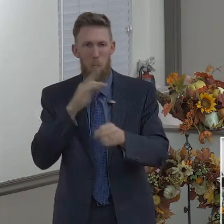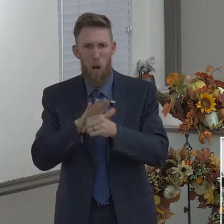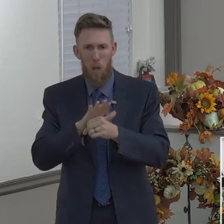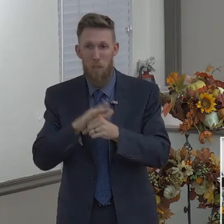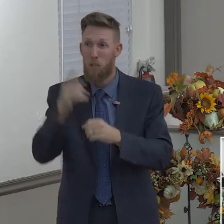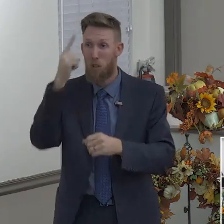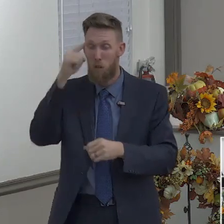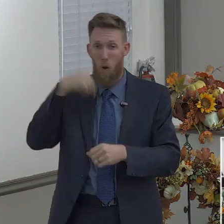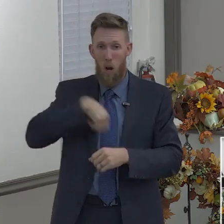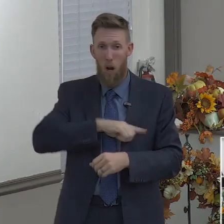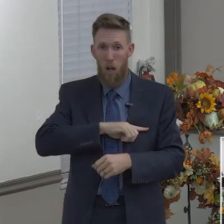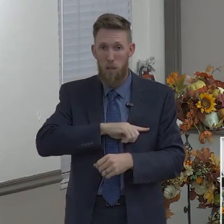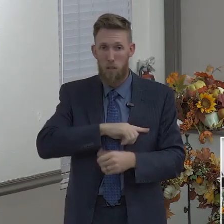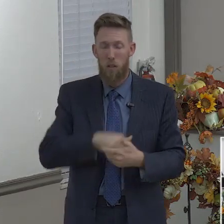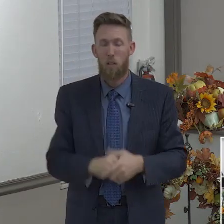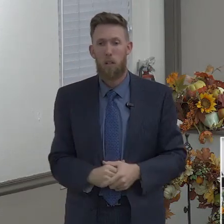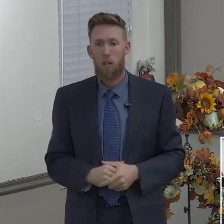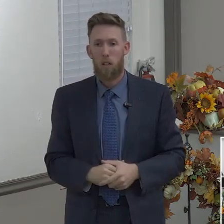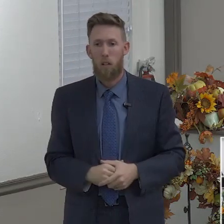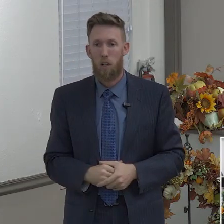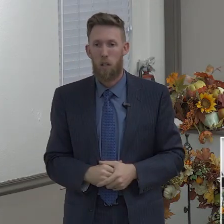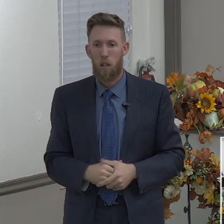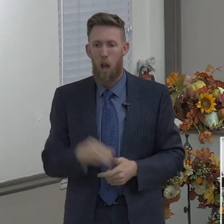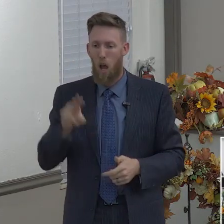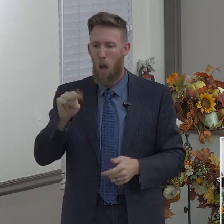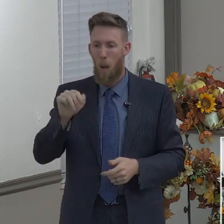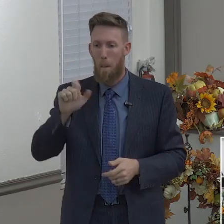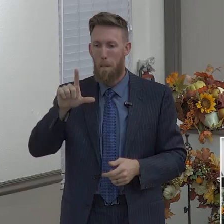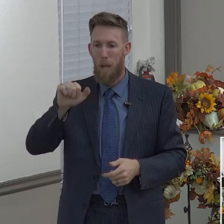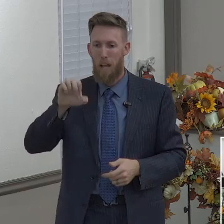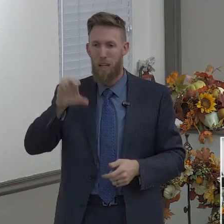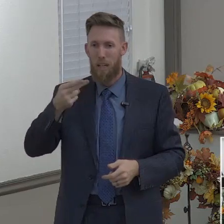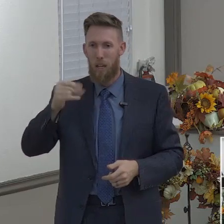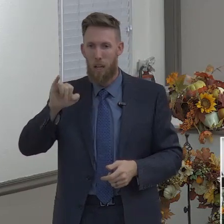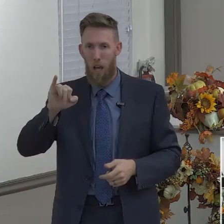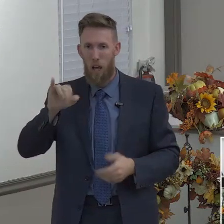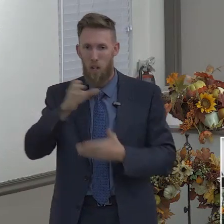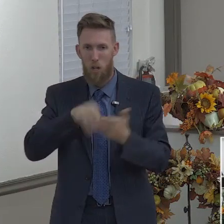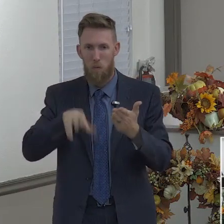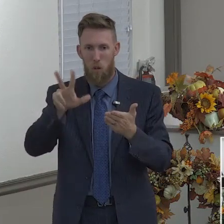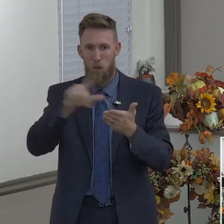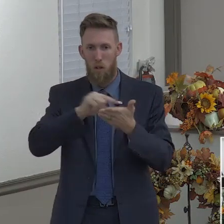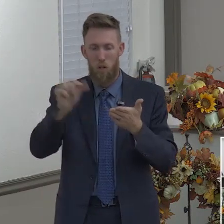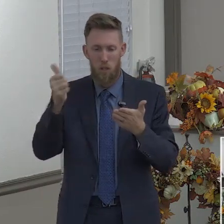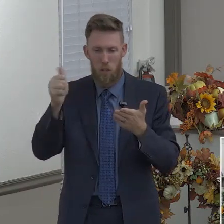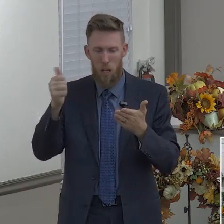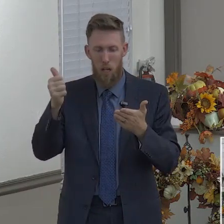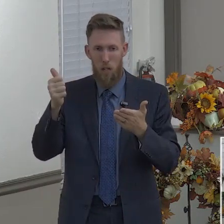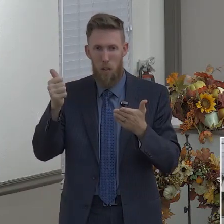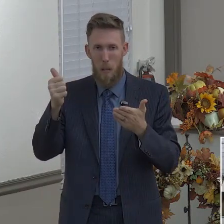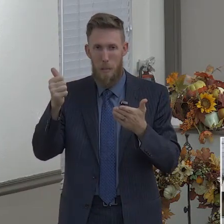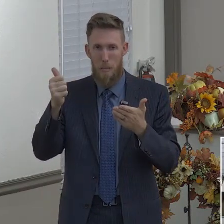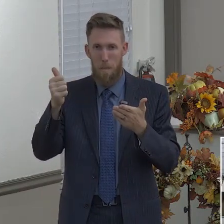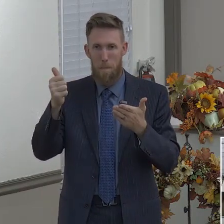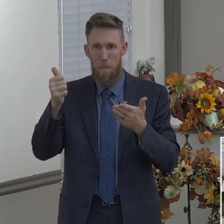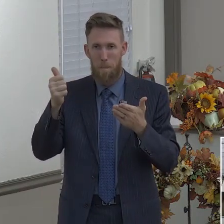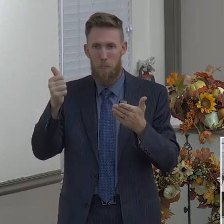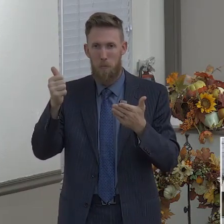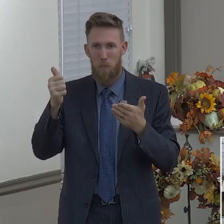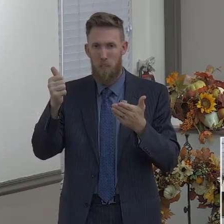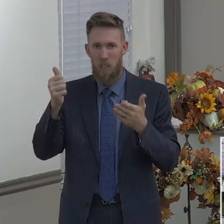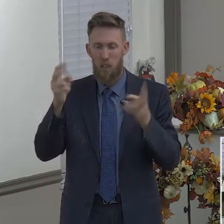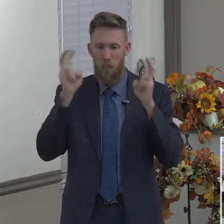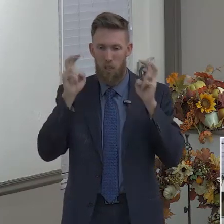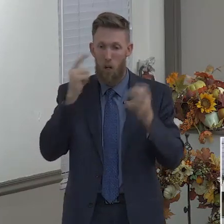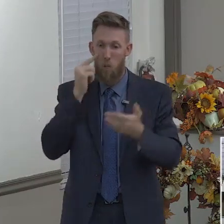think of Malachi 3 10, where, pastor mentioned this in a last sermon, prove me herewith if I will